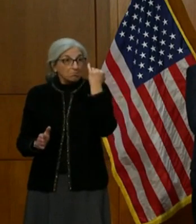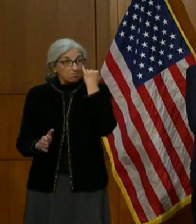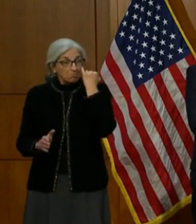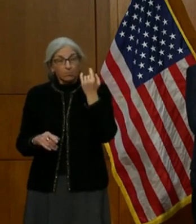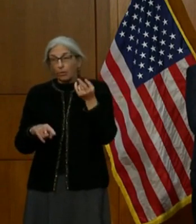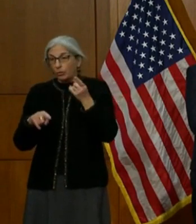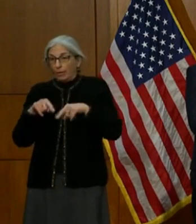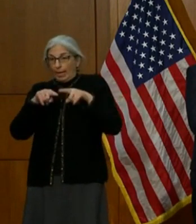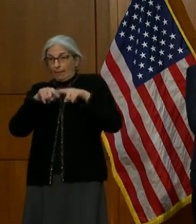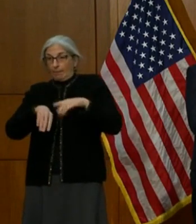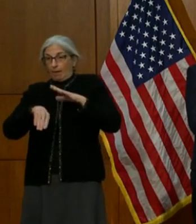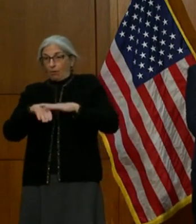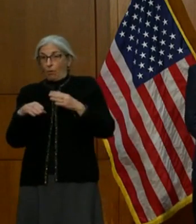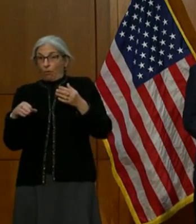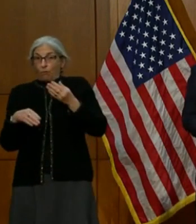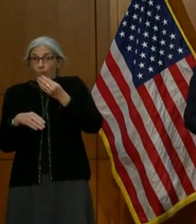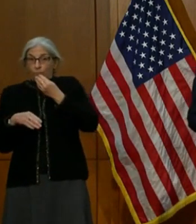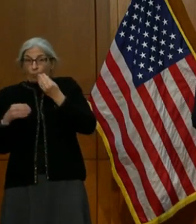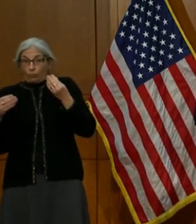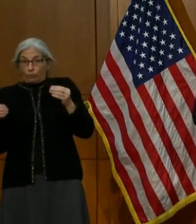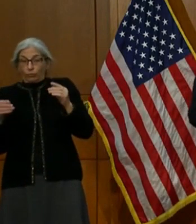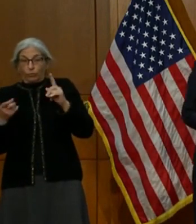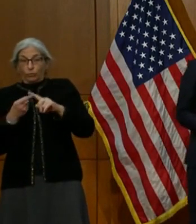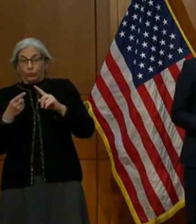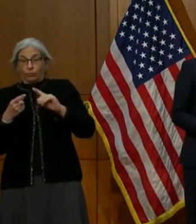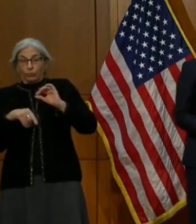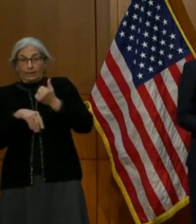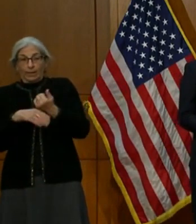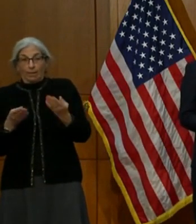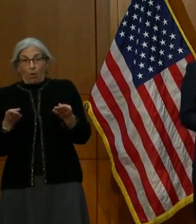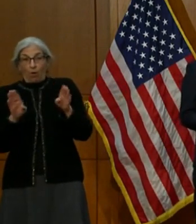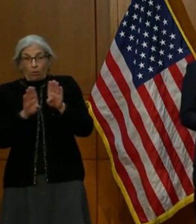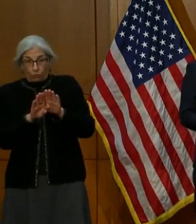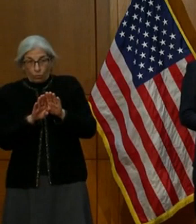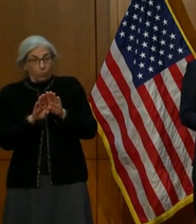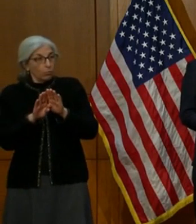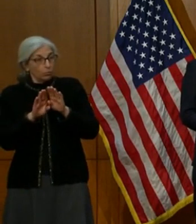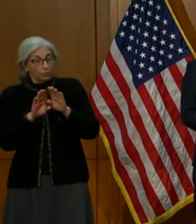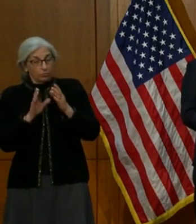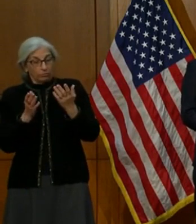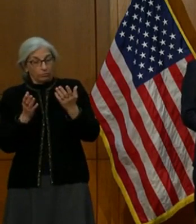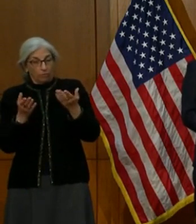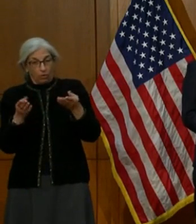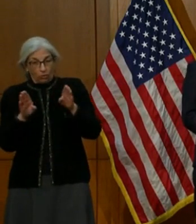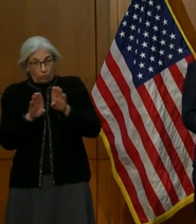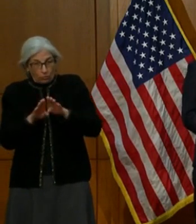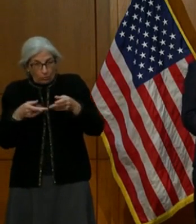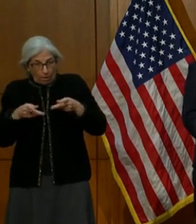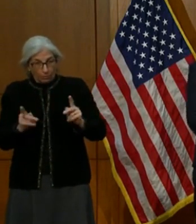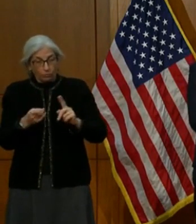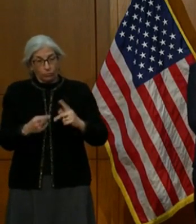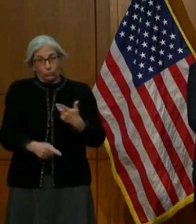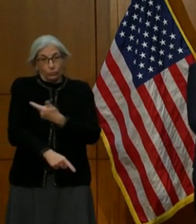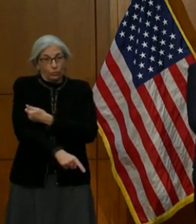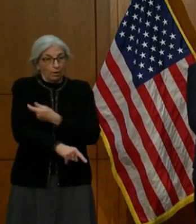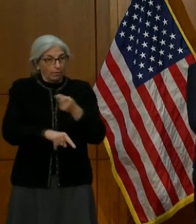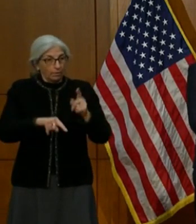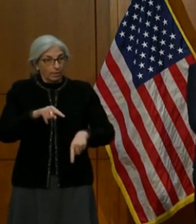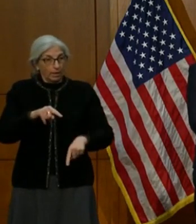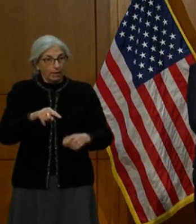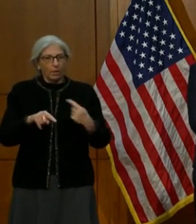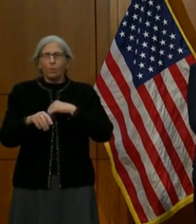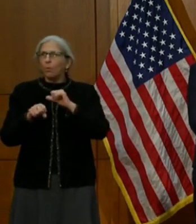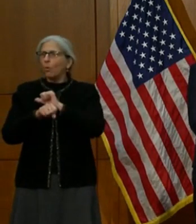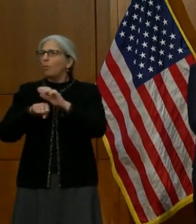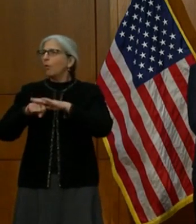the employer to set up a closed pod. We're working on that now. We will, our local health